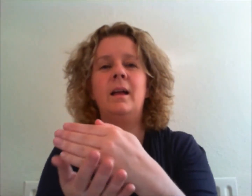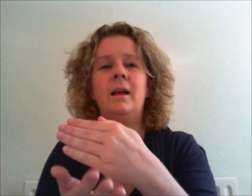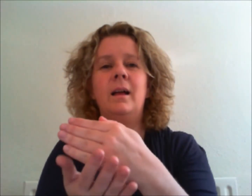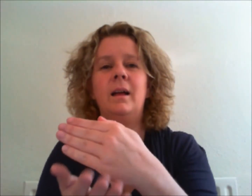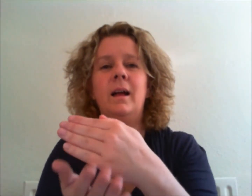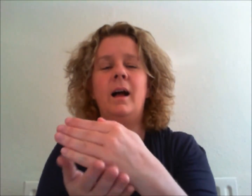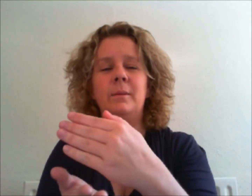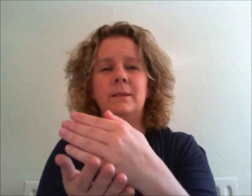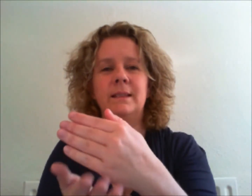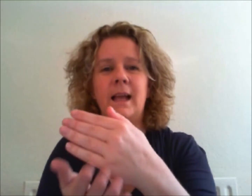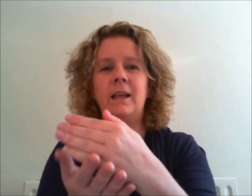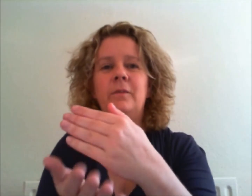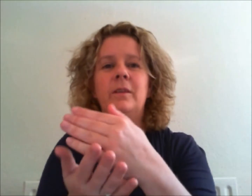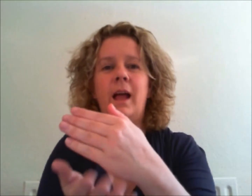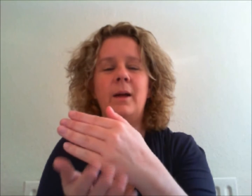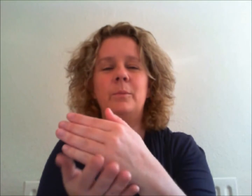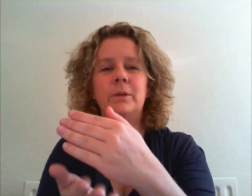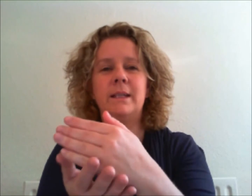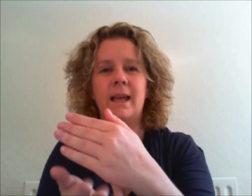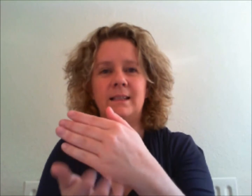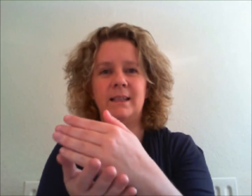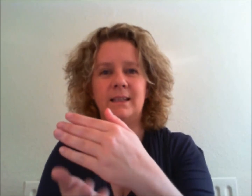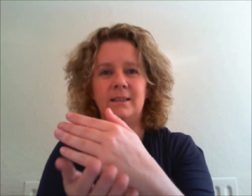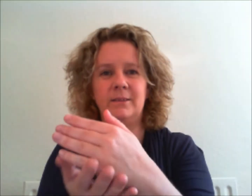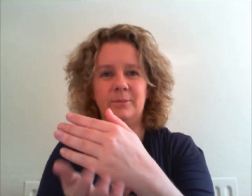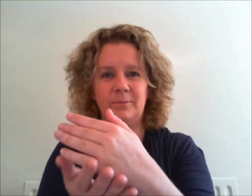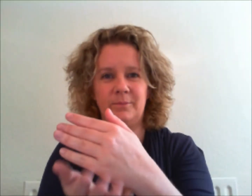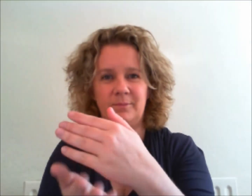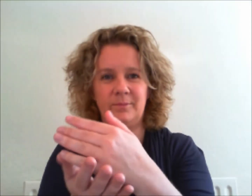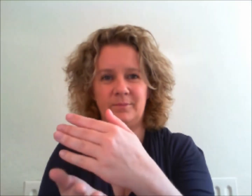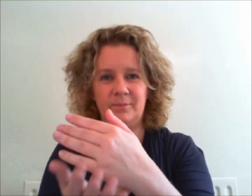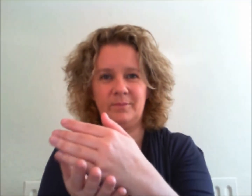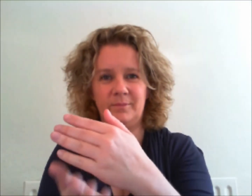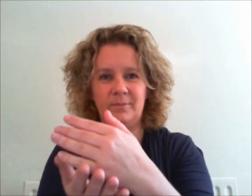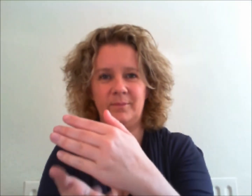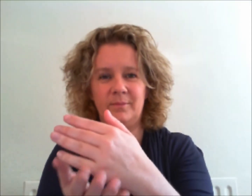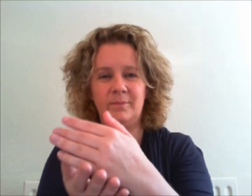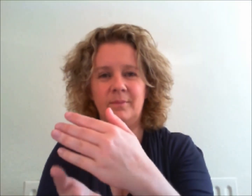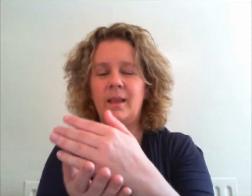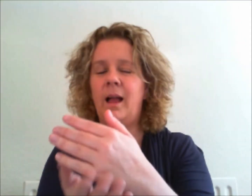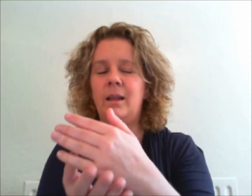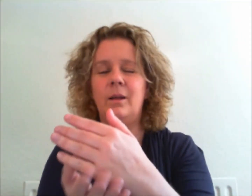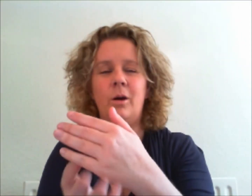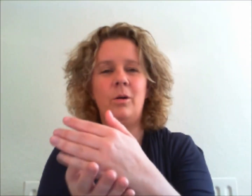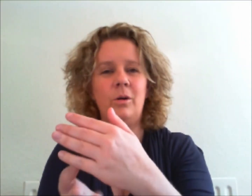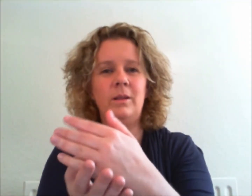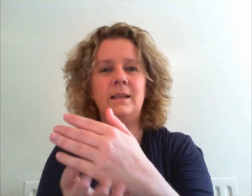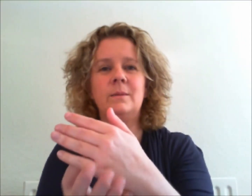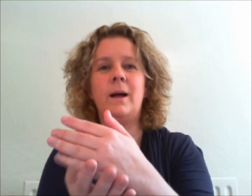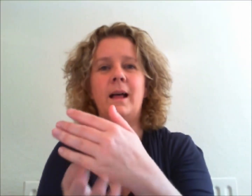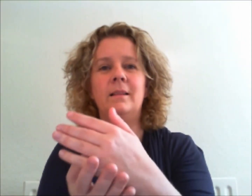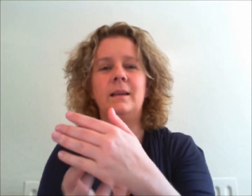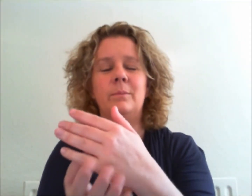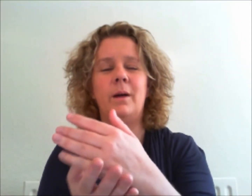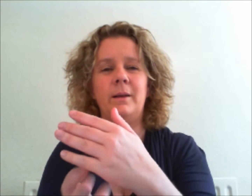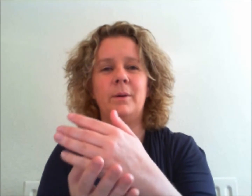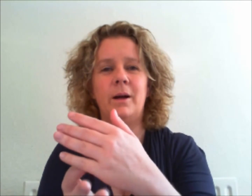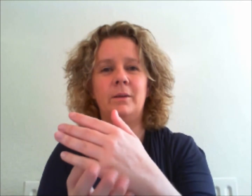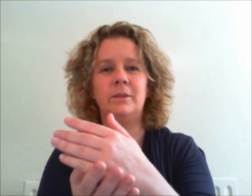I'm safe and protected I'm and all is well in my world